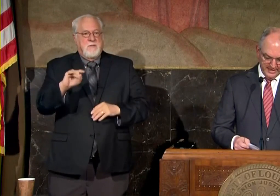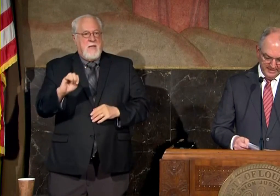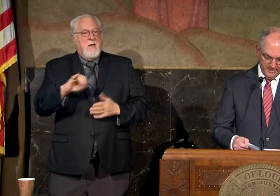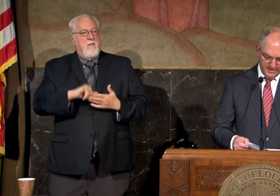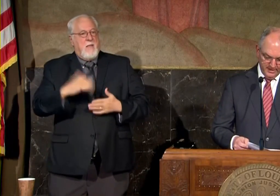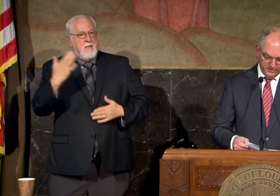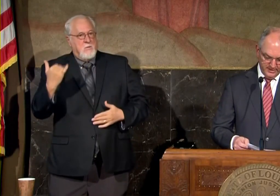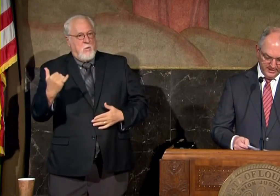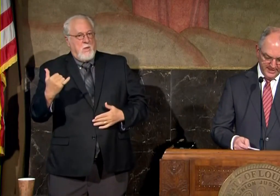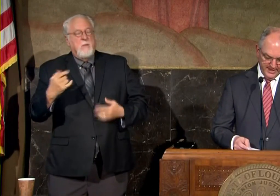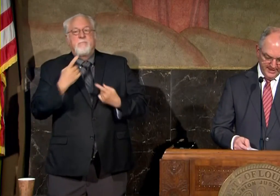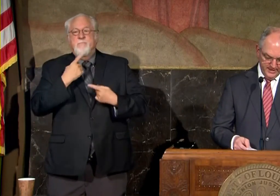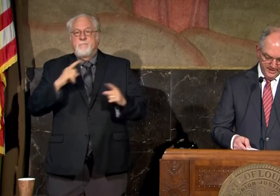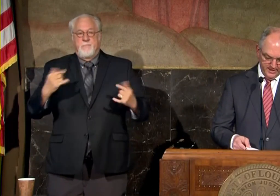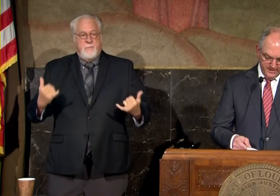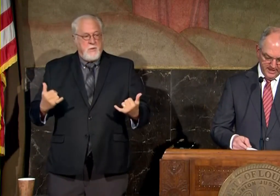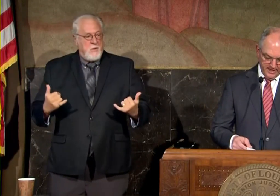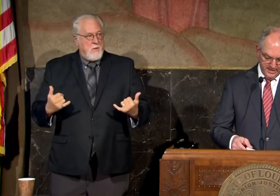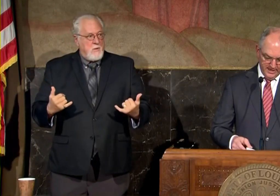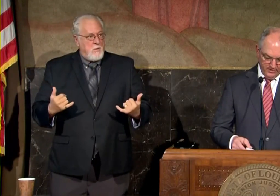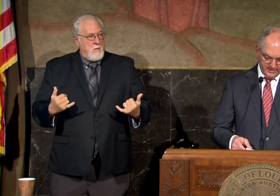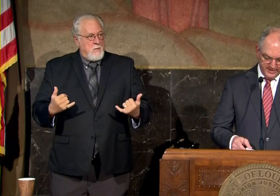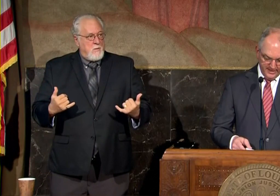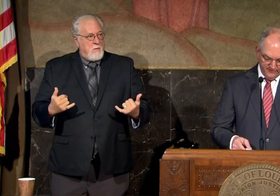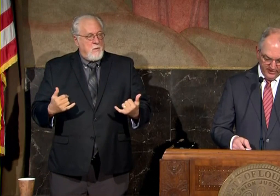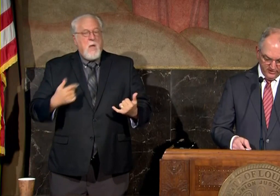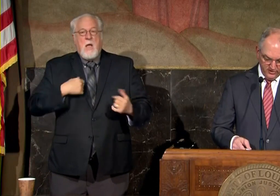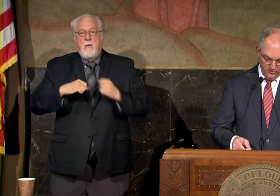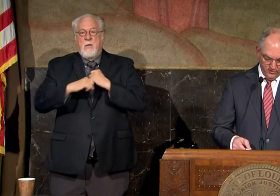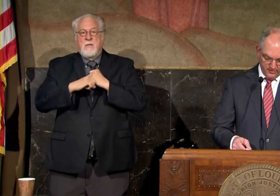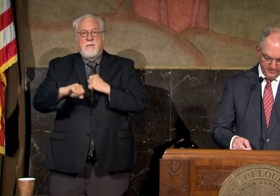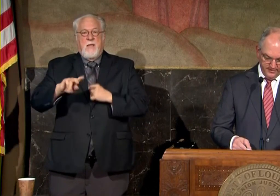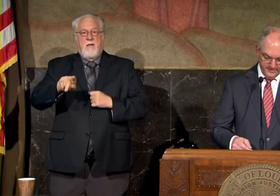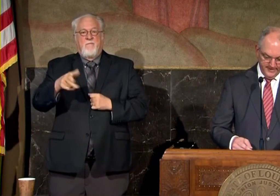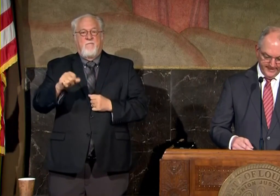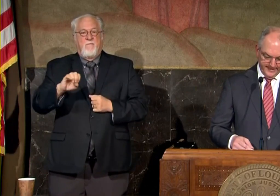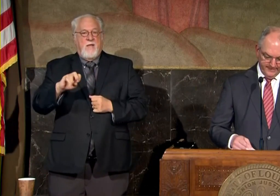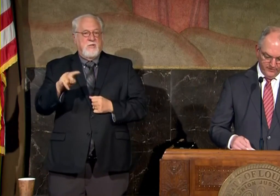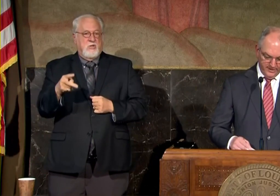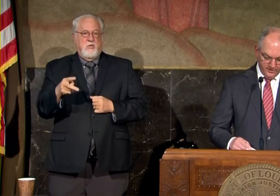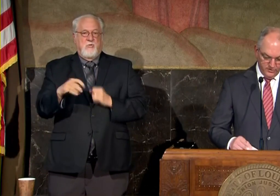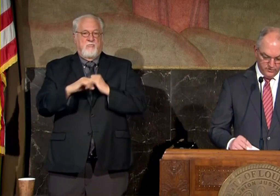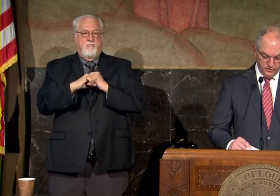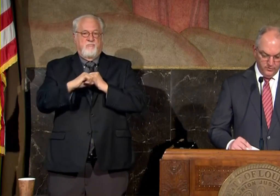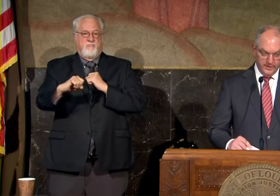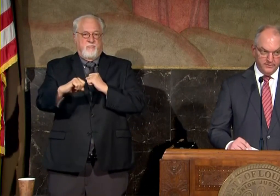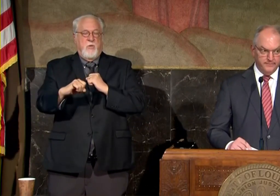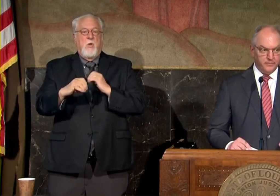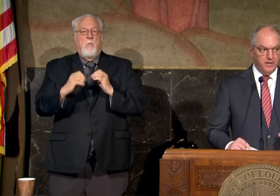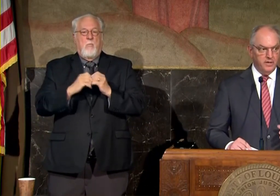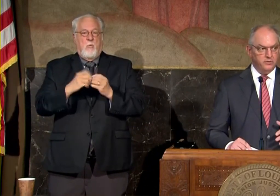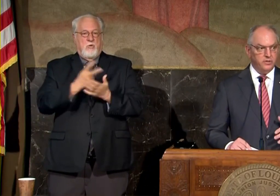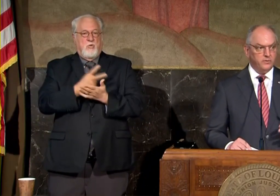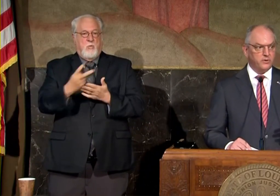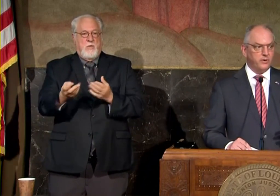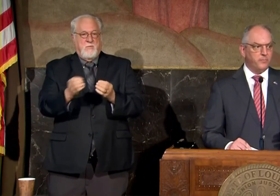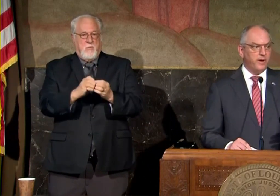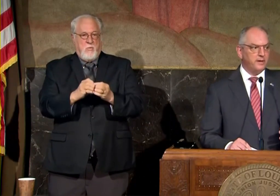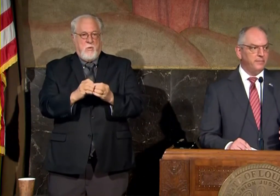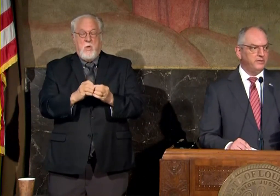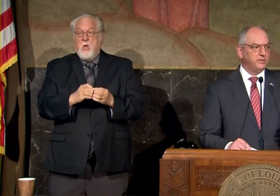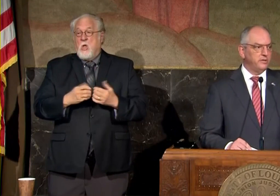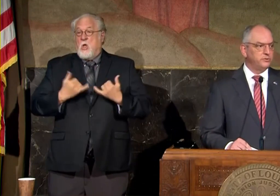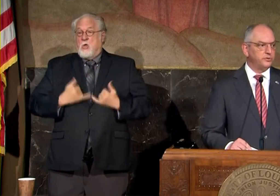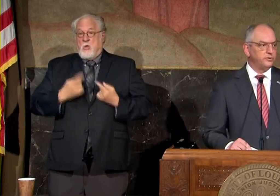why I'm announcing today that I will extend phase two order for an additional two weeks as you know the current